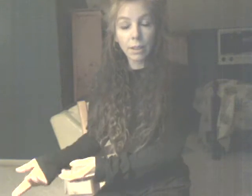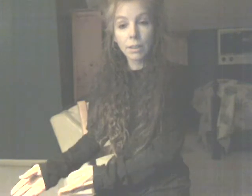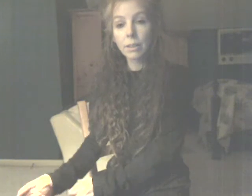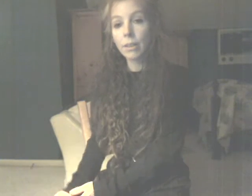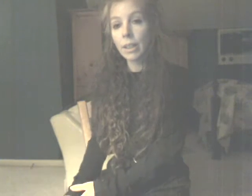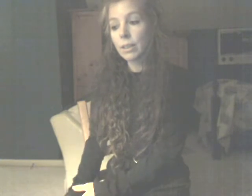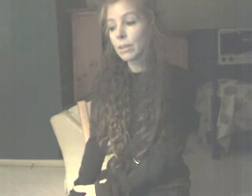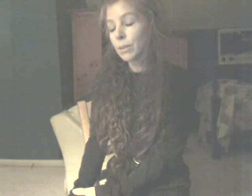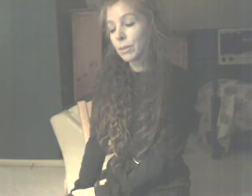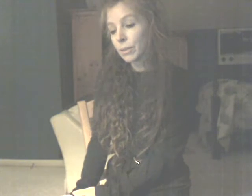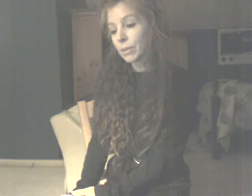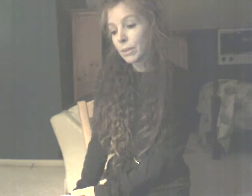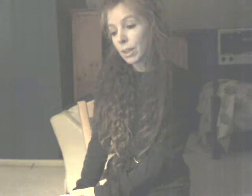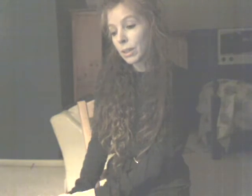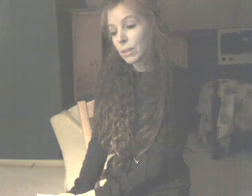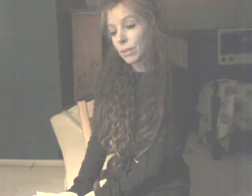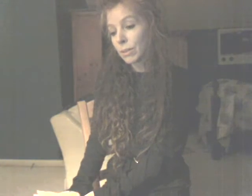So I guess, um, I guess, um,